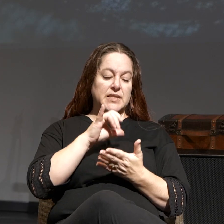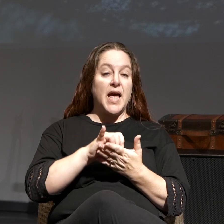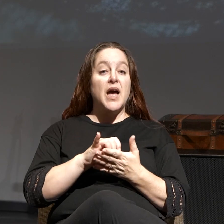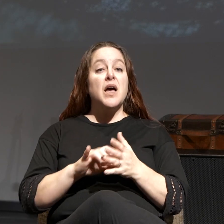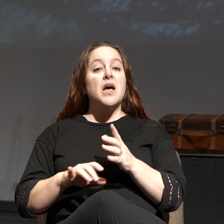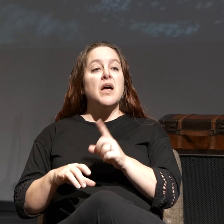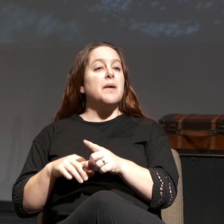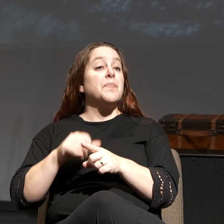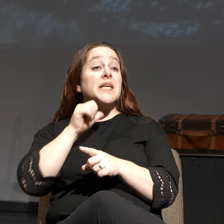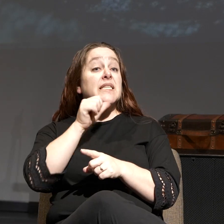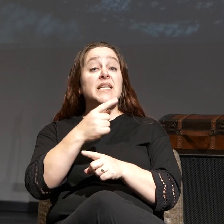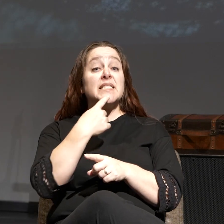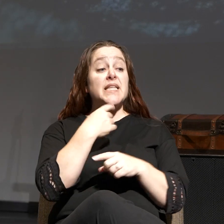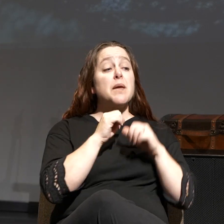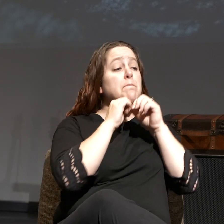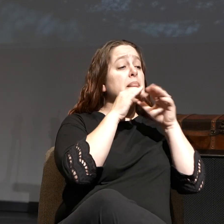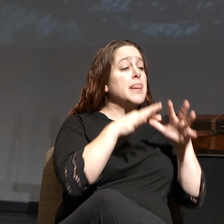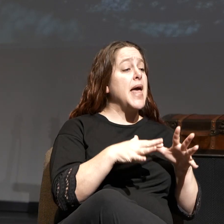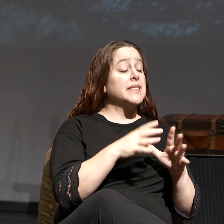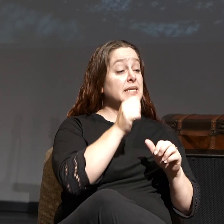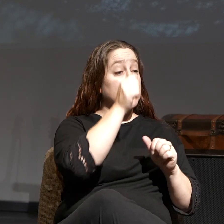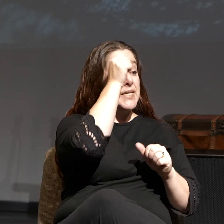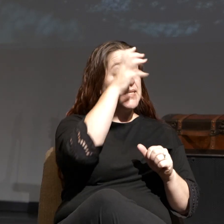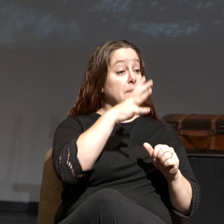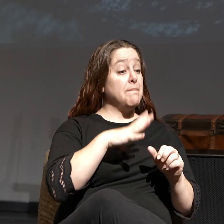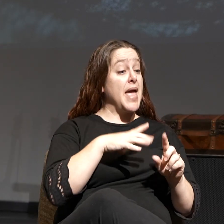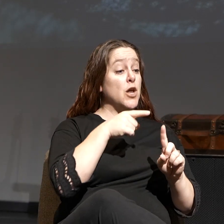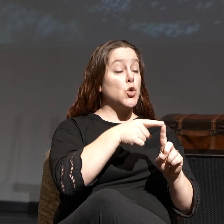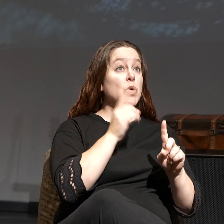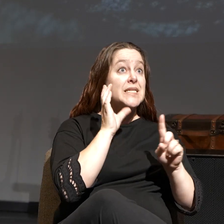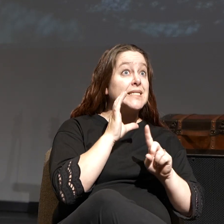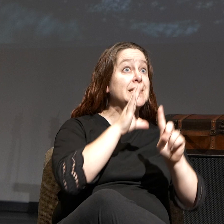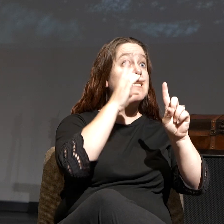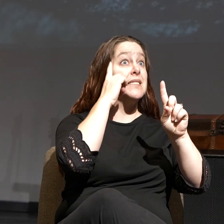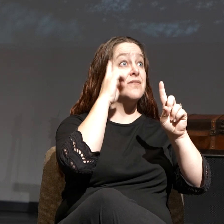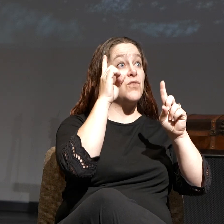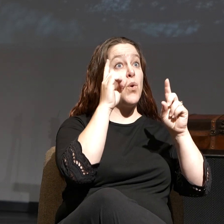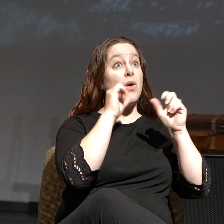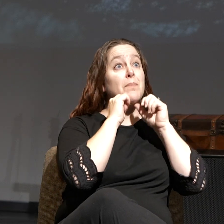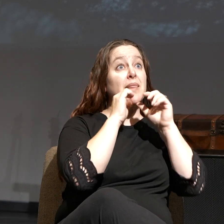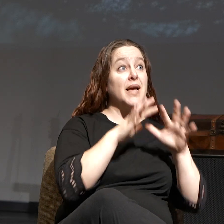Nor does He say blessed is a man who seeks blessedness or happiness.